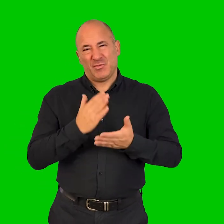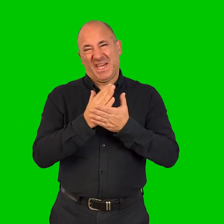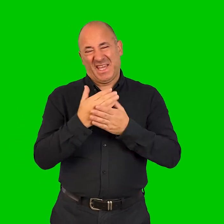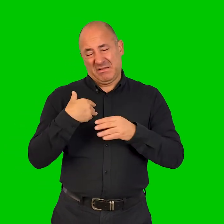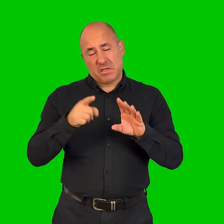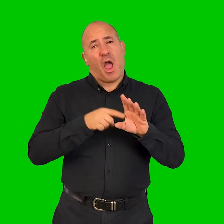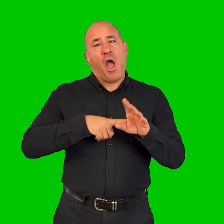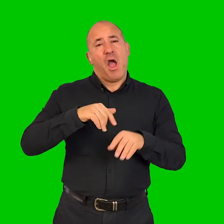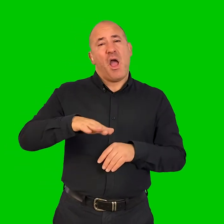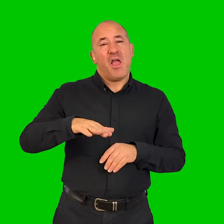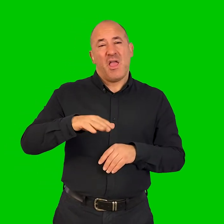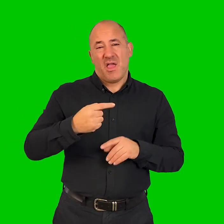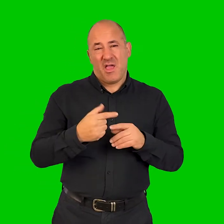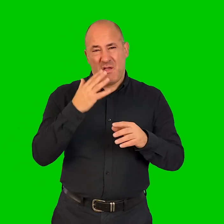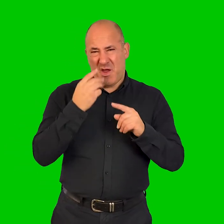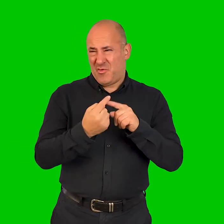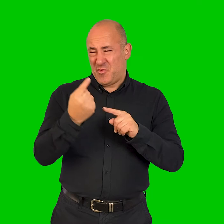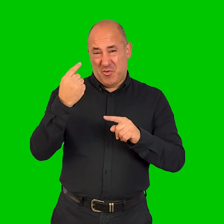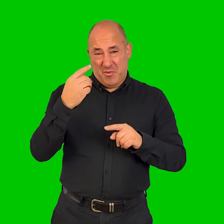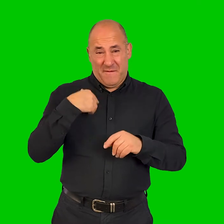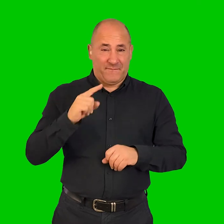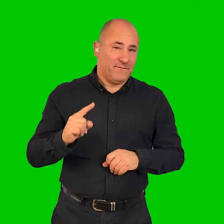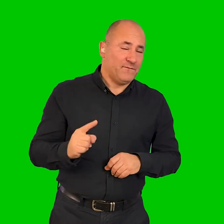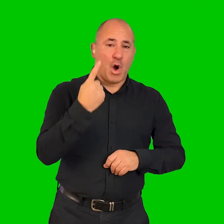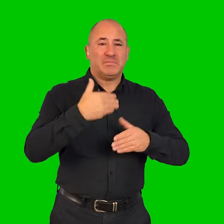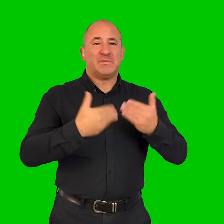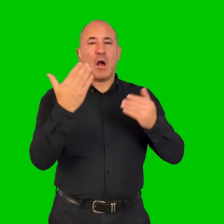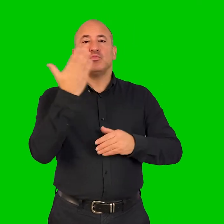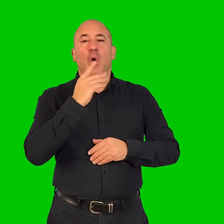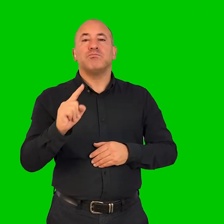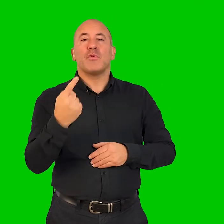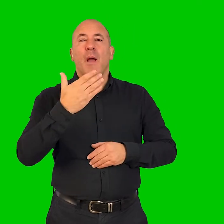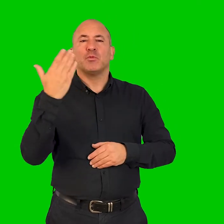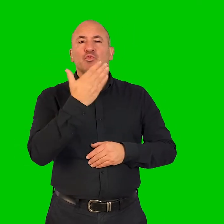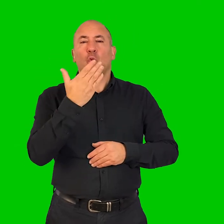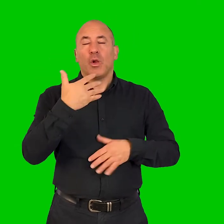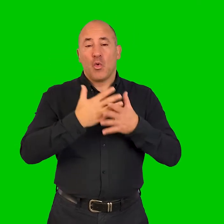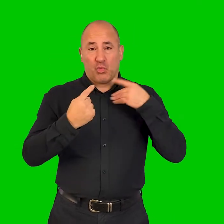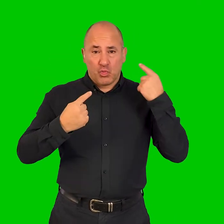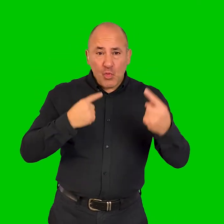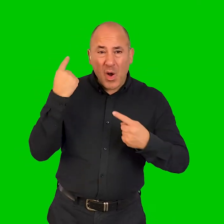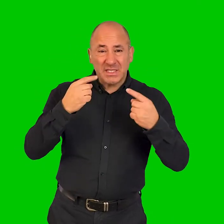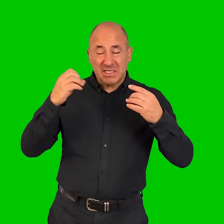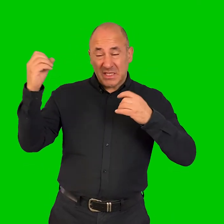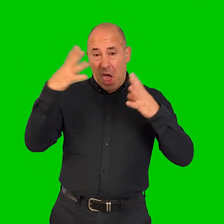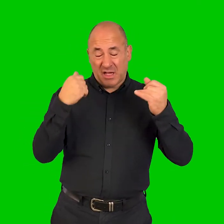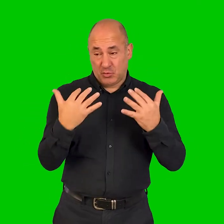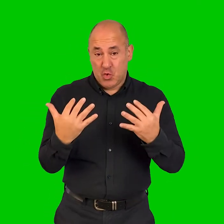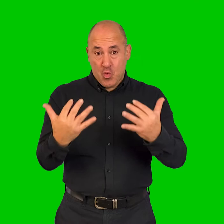I was experiencing. From being a little kid, for as far back as I can remember, from my first day at school, at primary